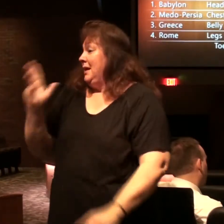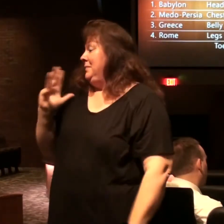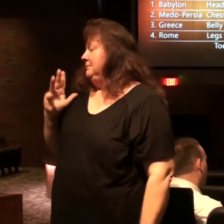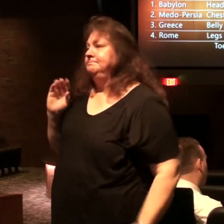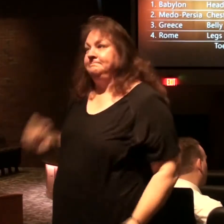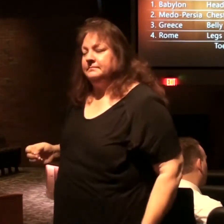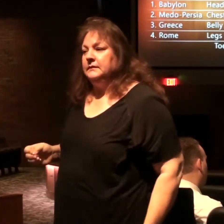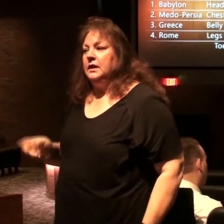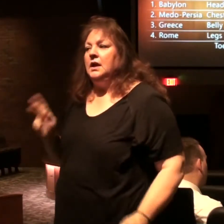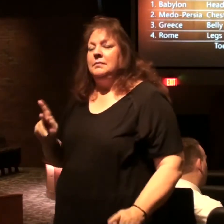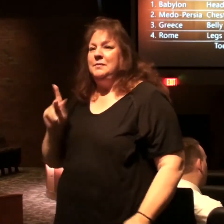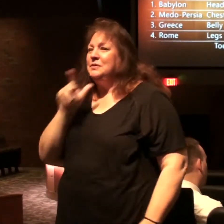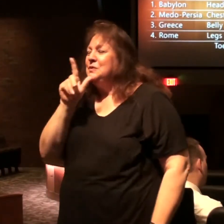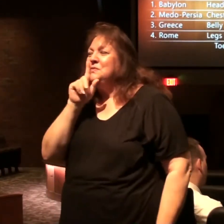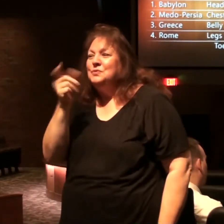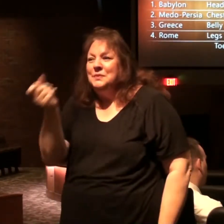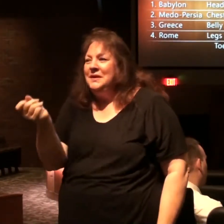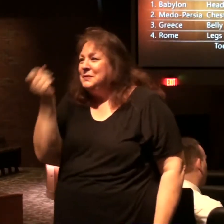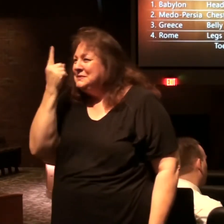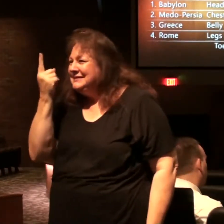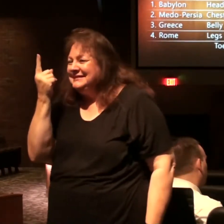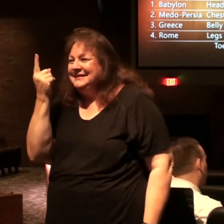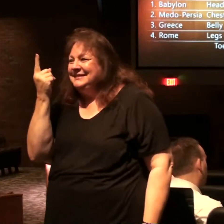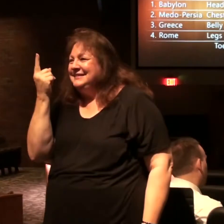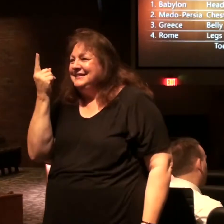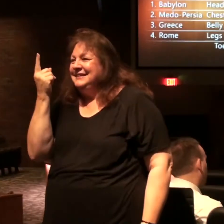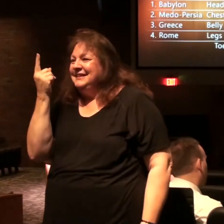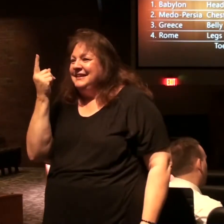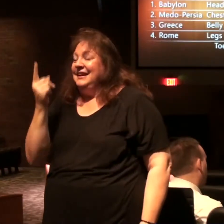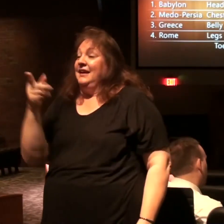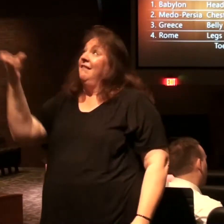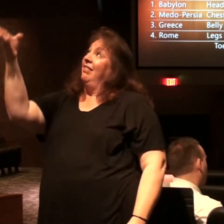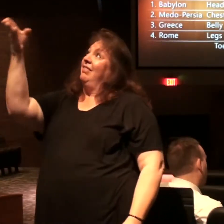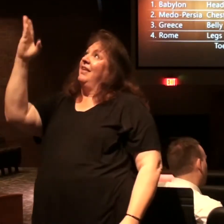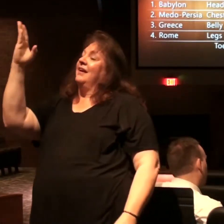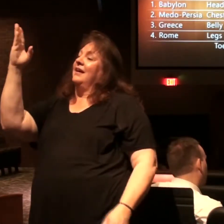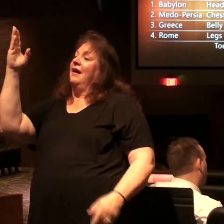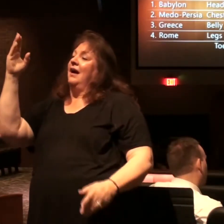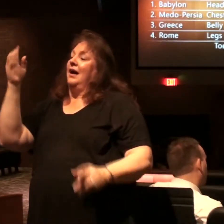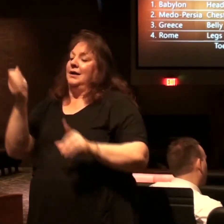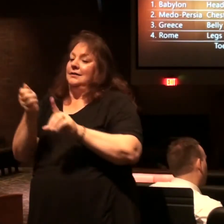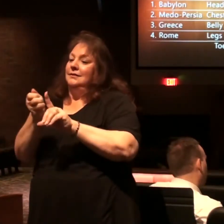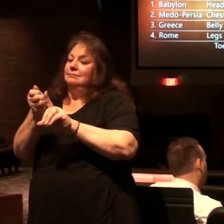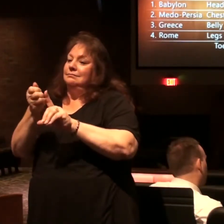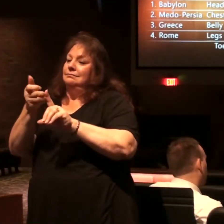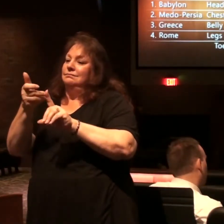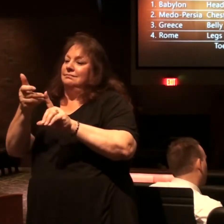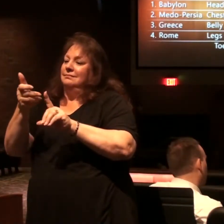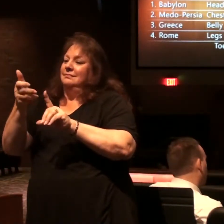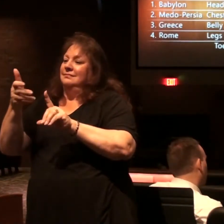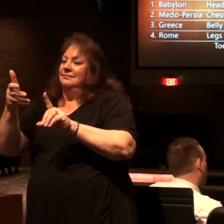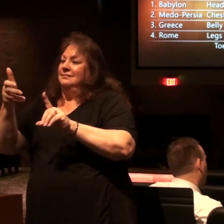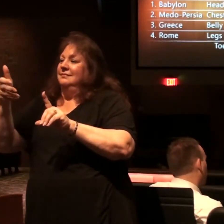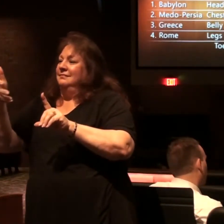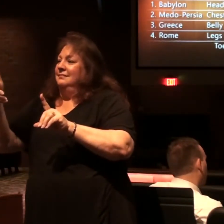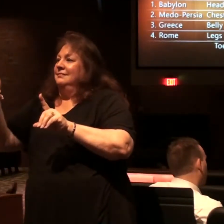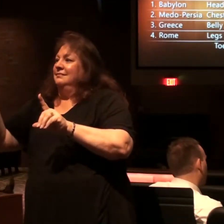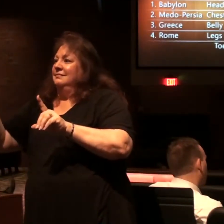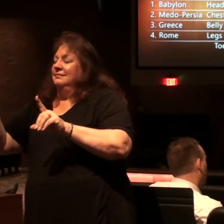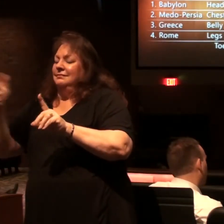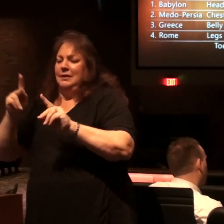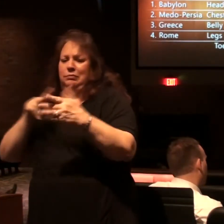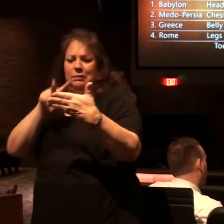some people fail to appreciate that God gave progressive revelation so they read this